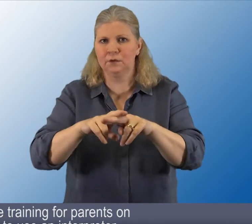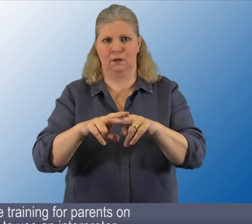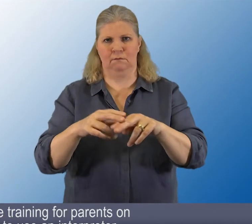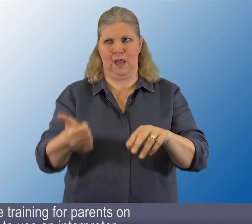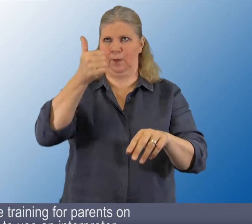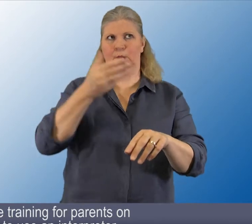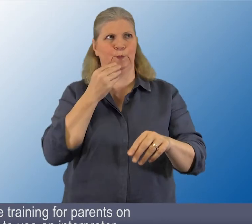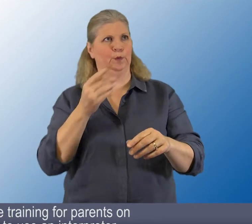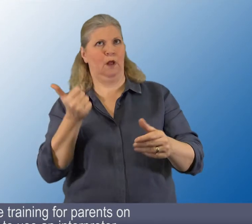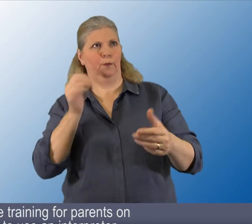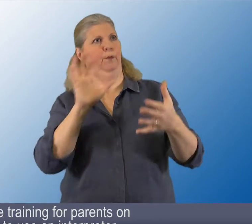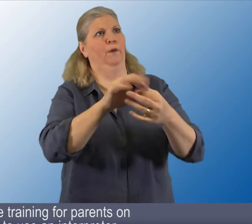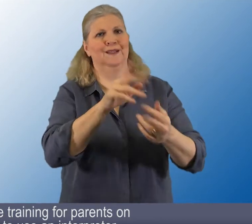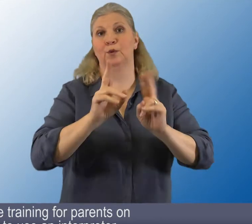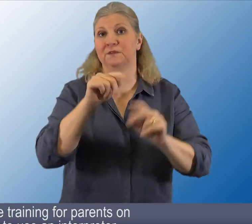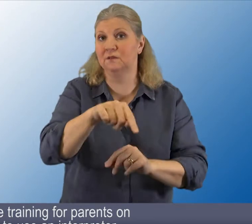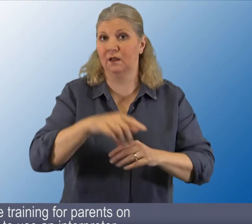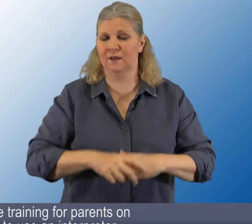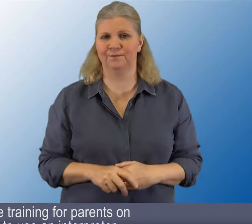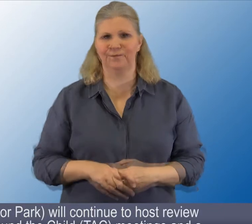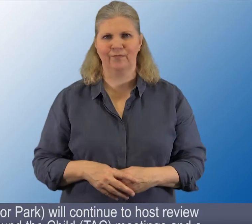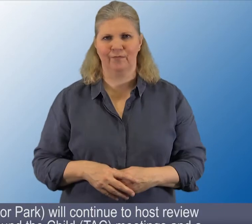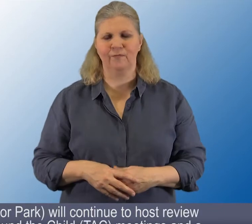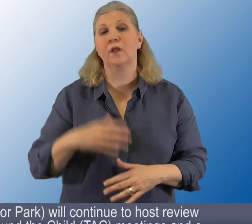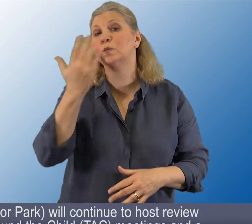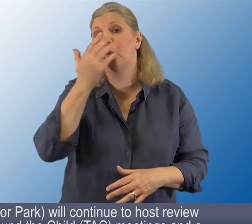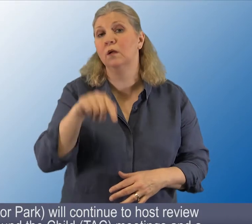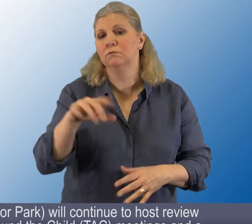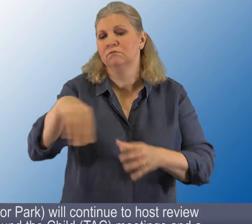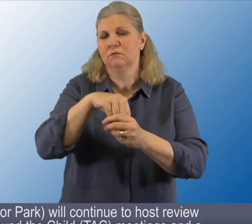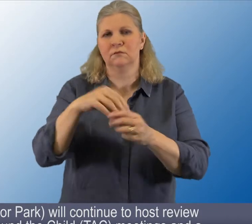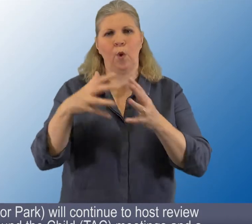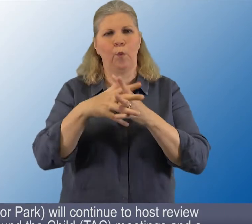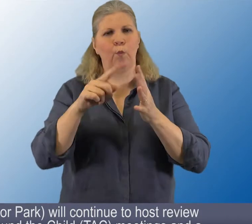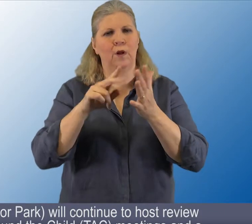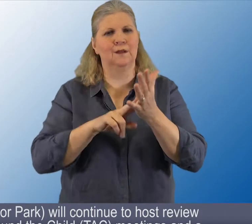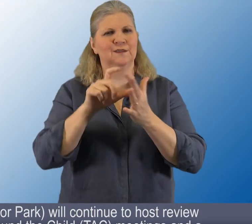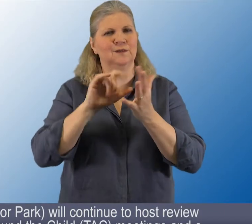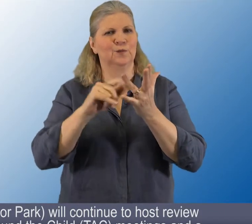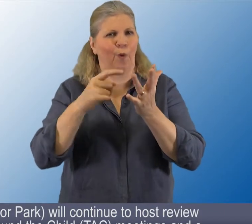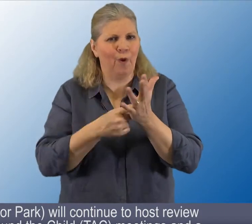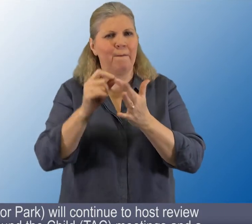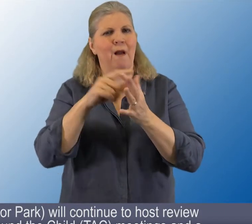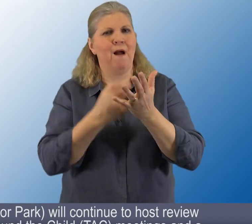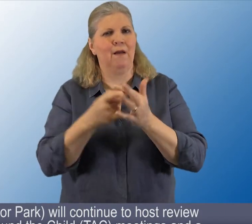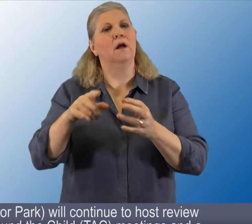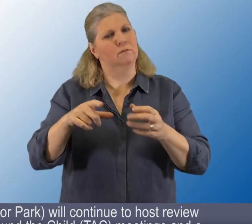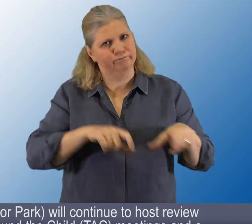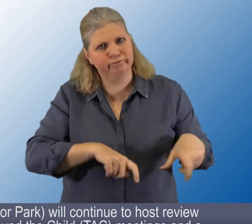Provide training for parents on how to use an interpreter. 14. including Windsor Park, will continue to host review